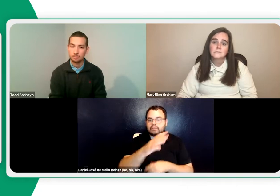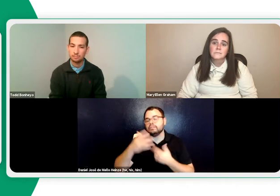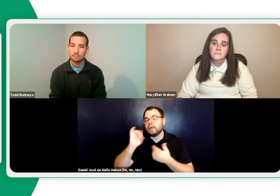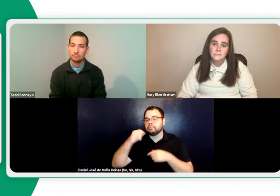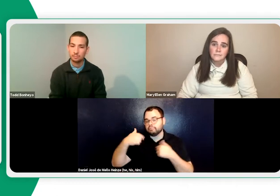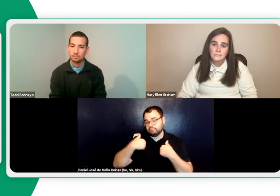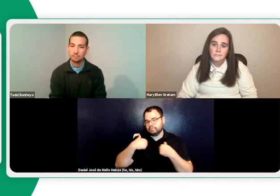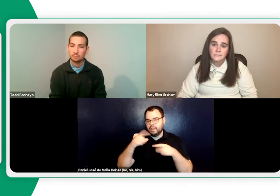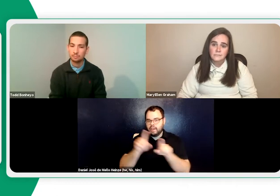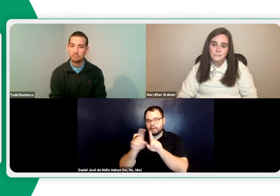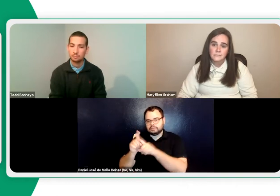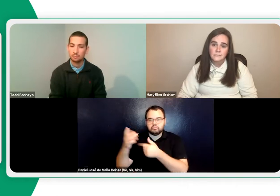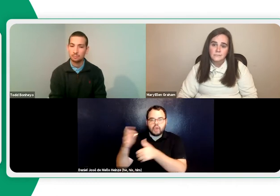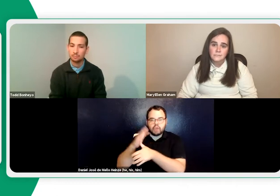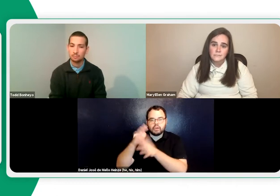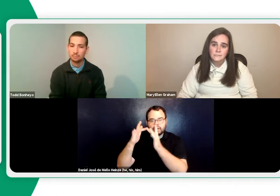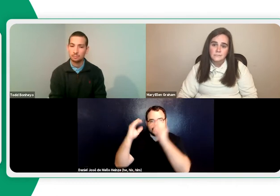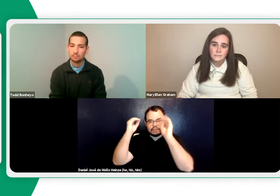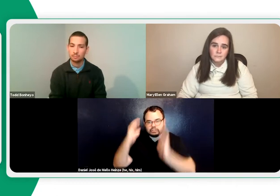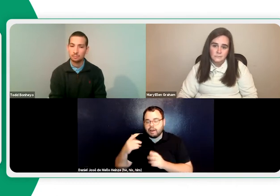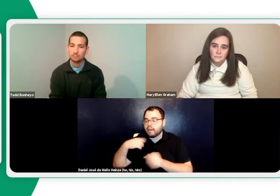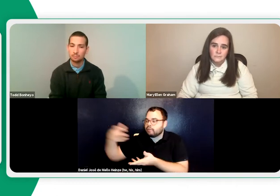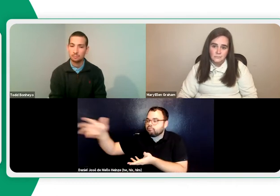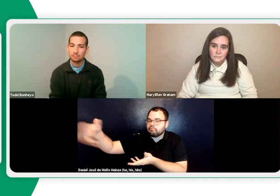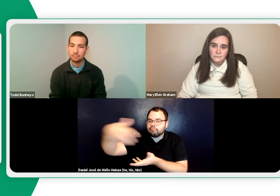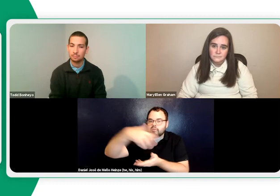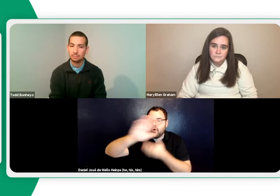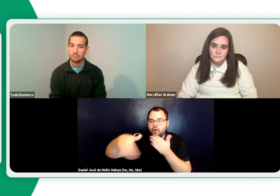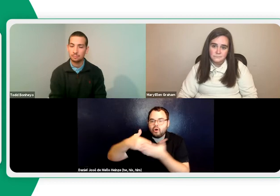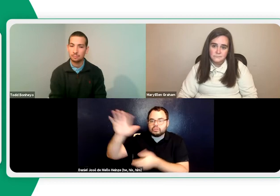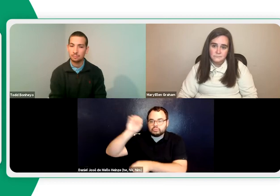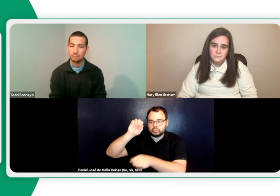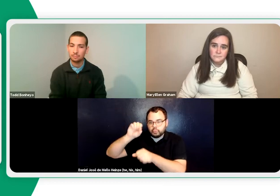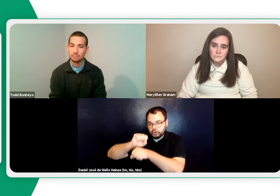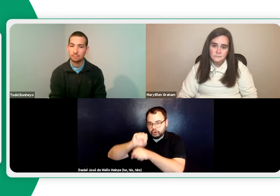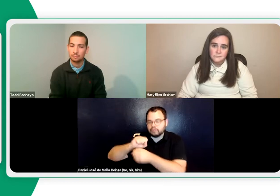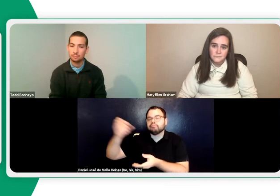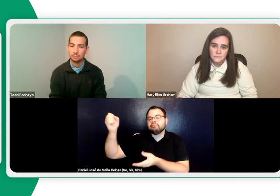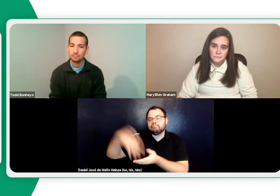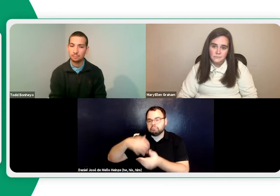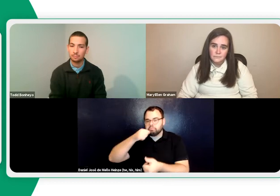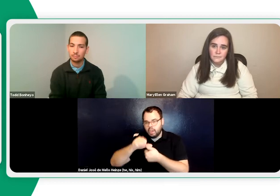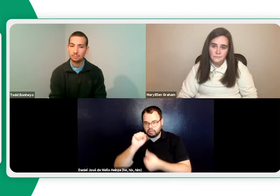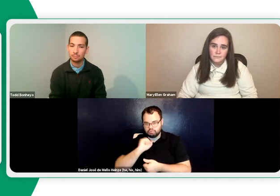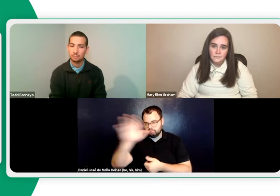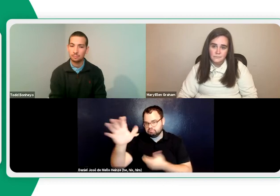and send it by mail. I am a primary contact teacher, so I'm responsible for gathering